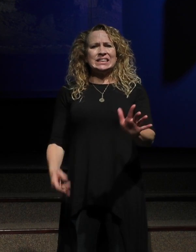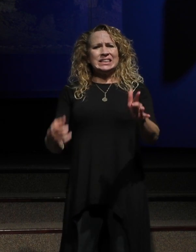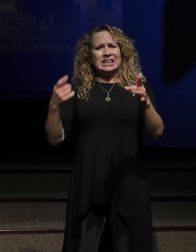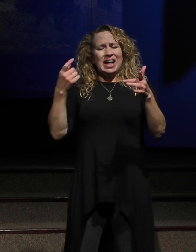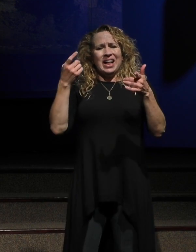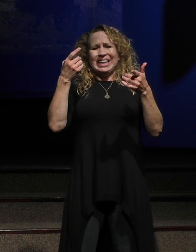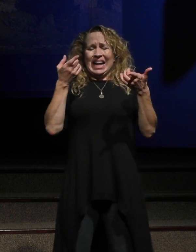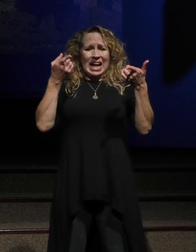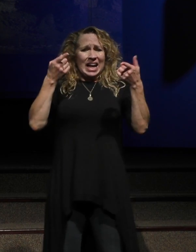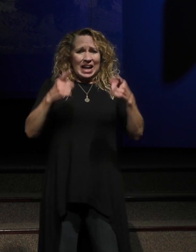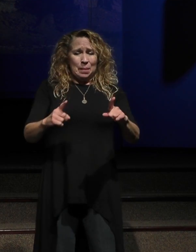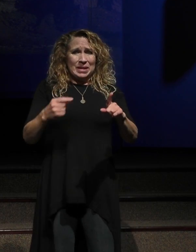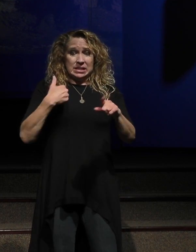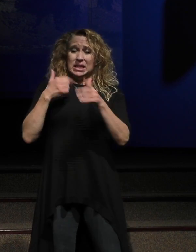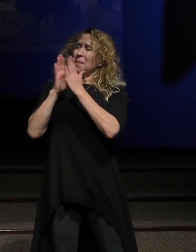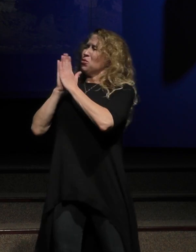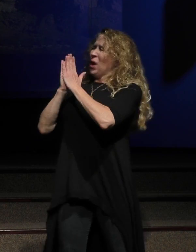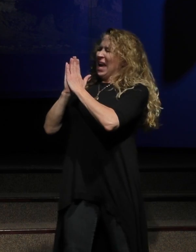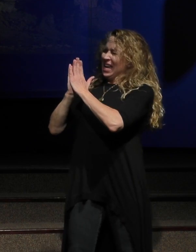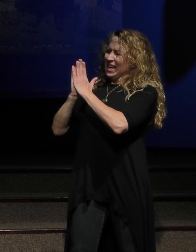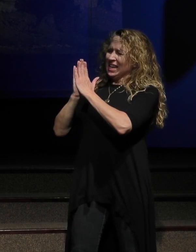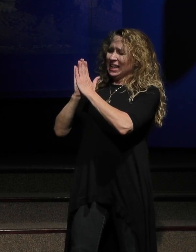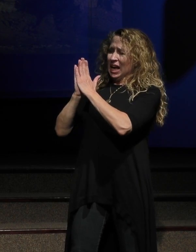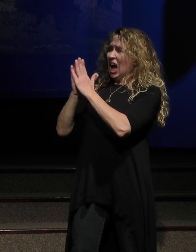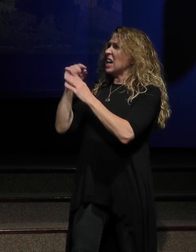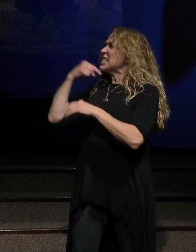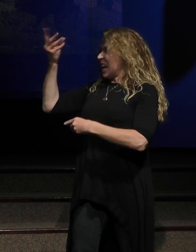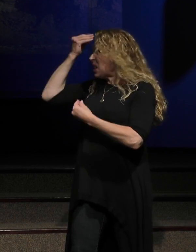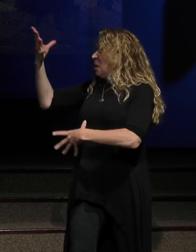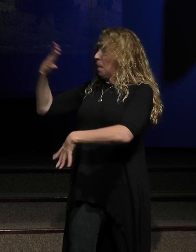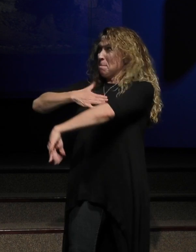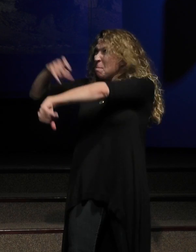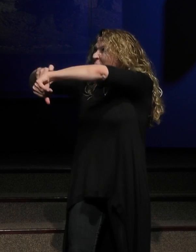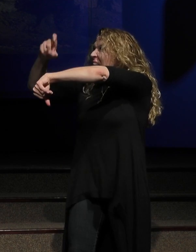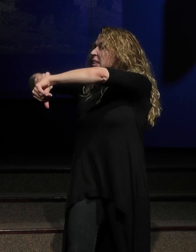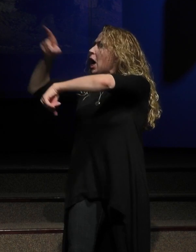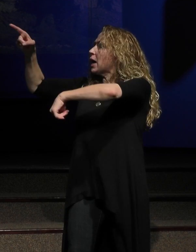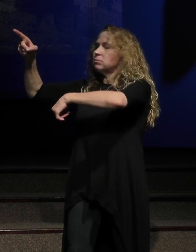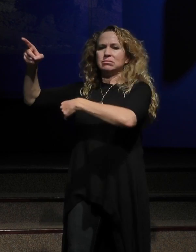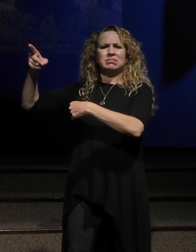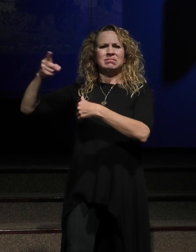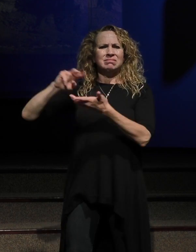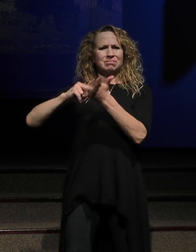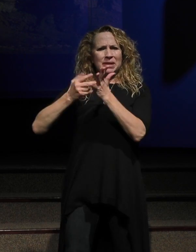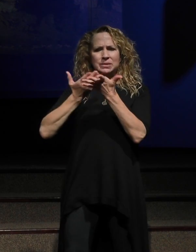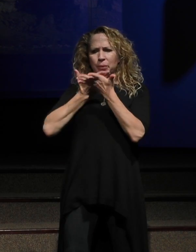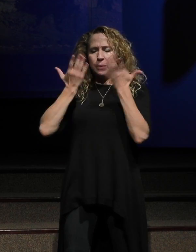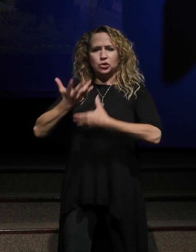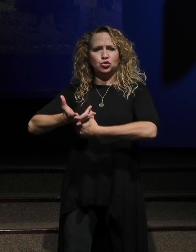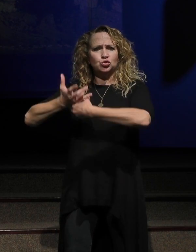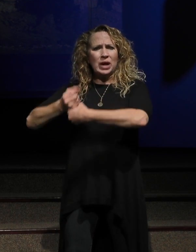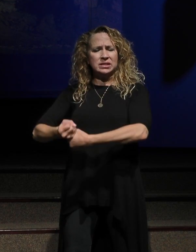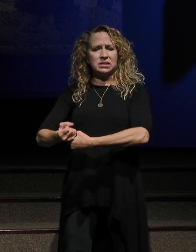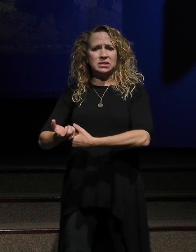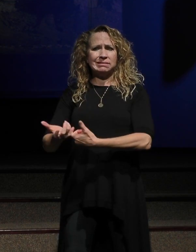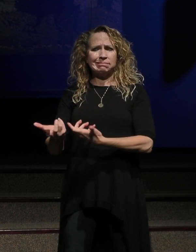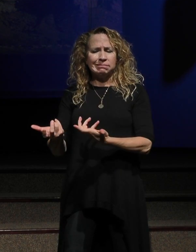disqualifies our trust. Trusting Jesus and time conditions,